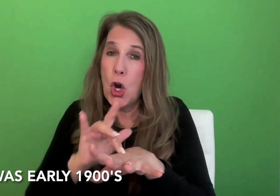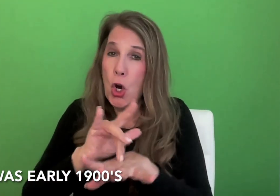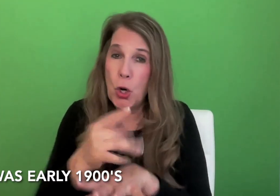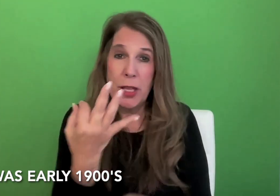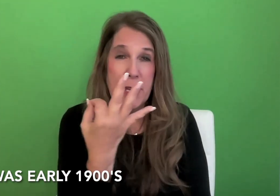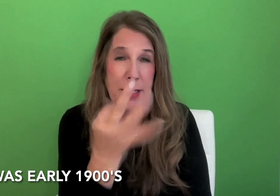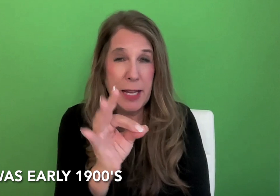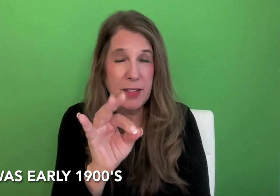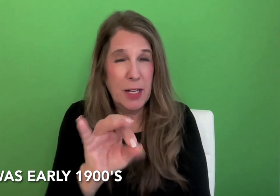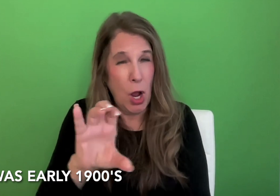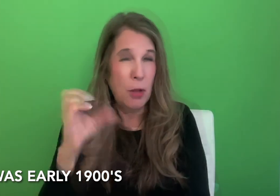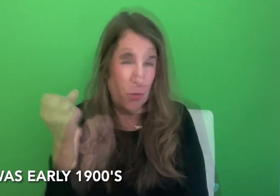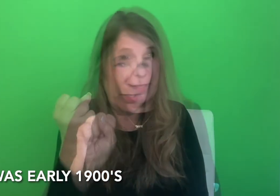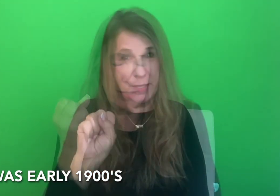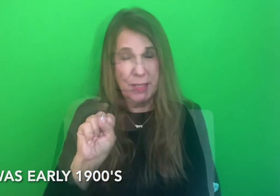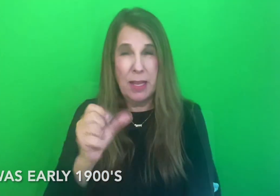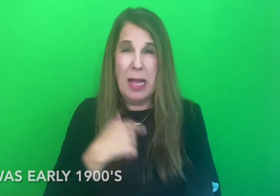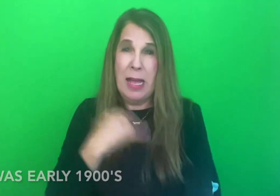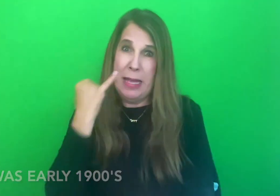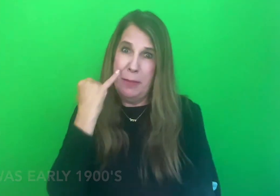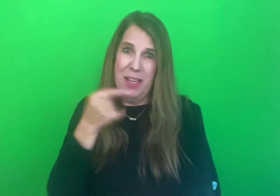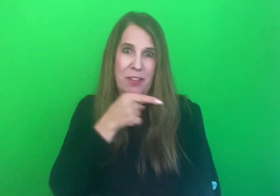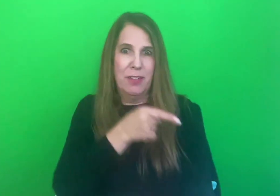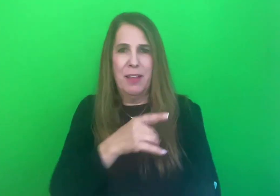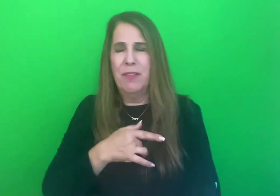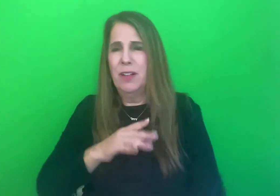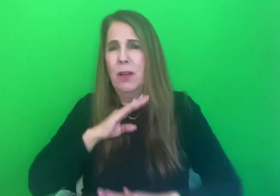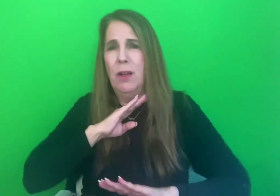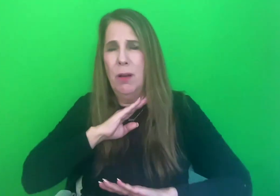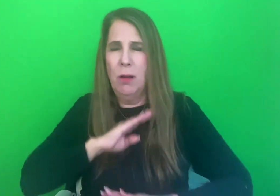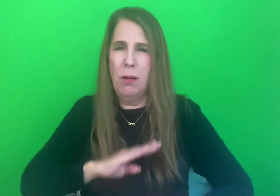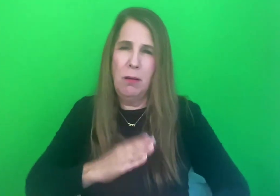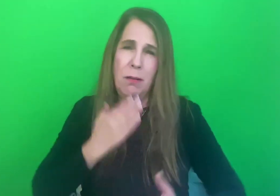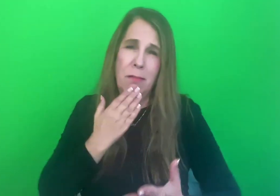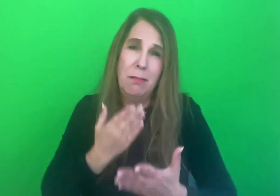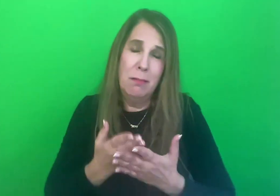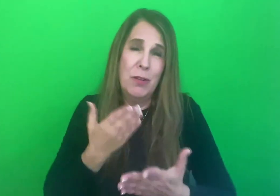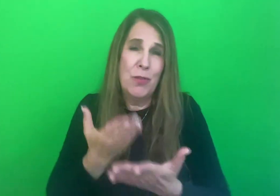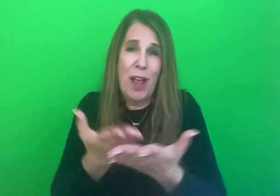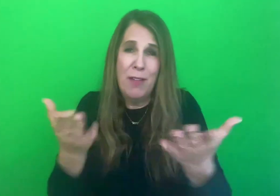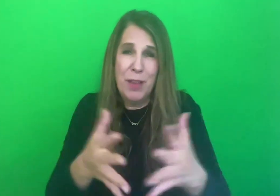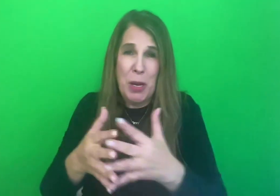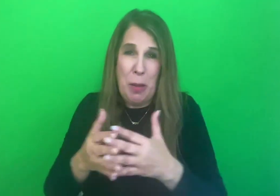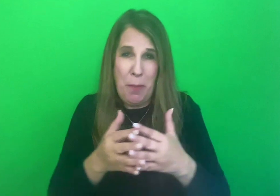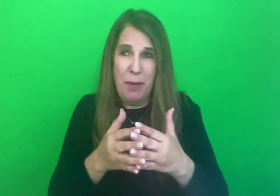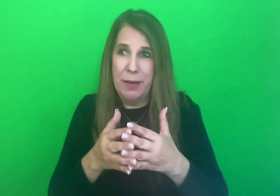arrive in the United States and gratitude to arrive in the United States and be allowed to stay.